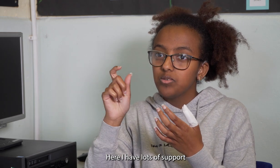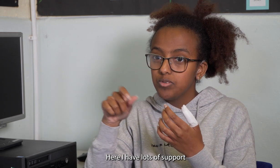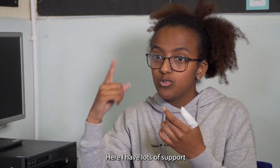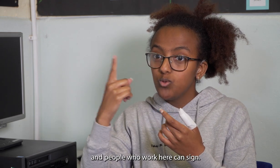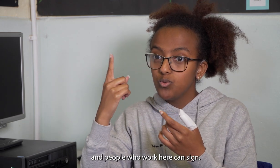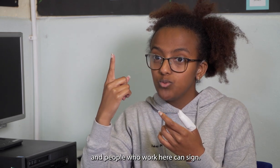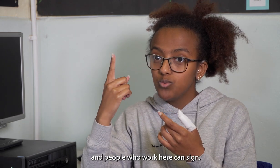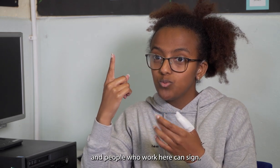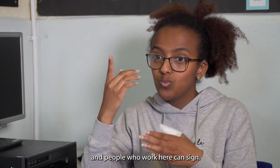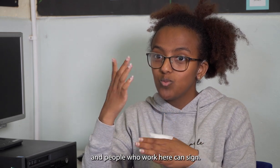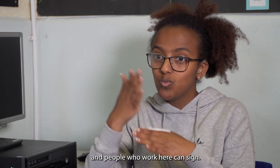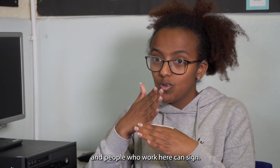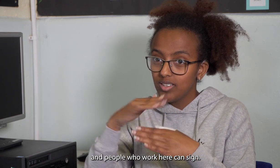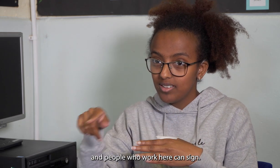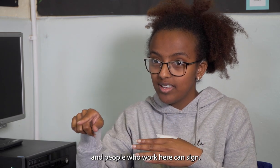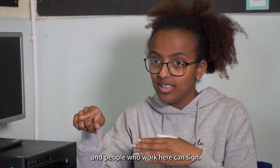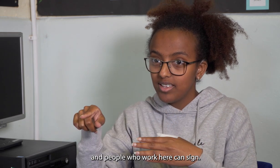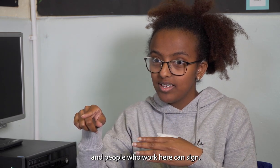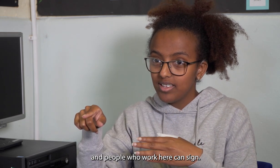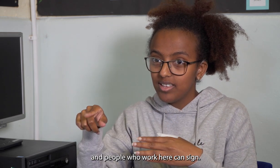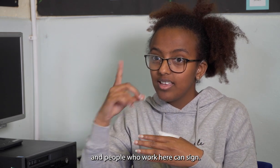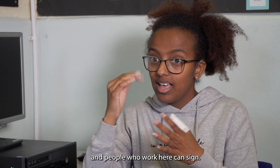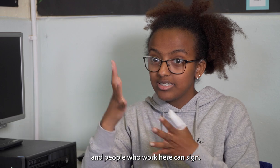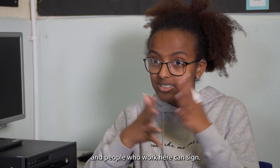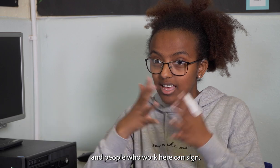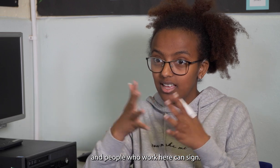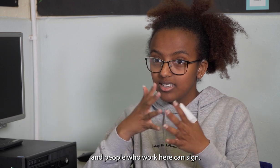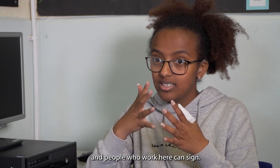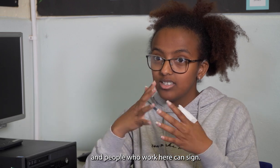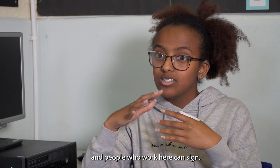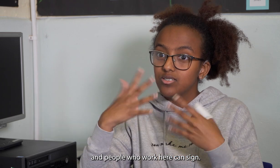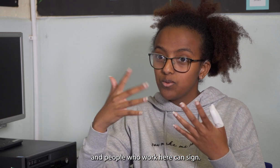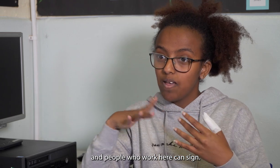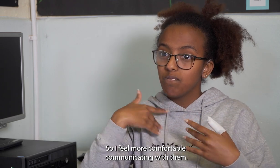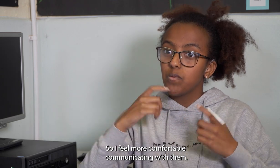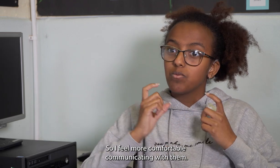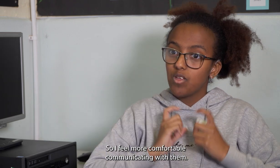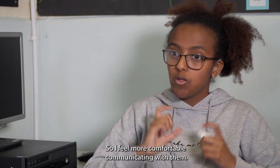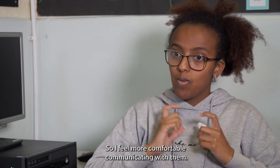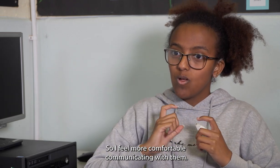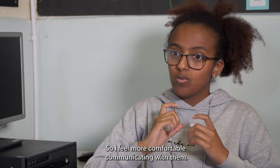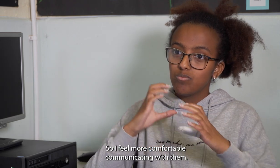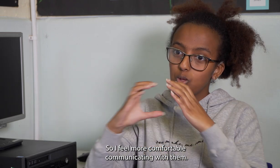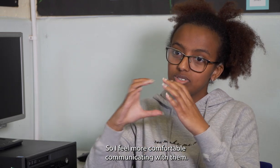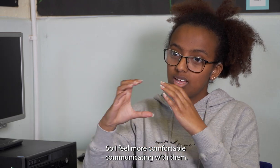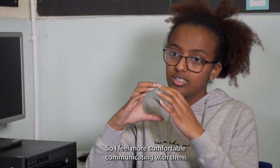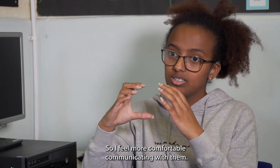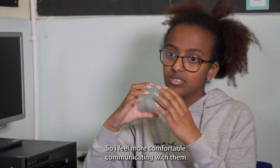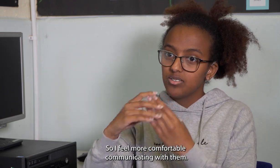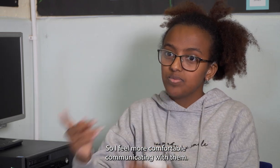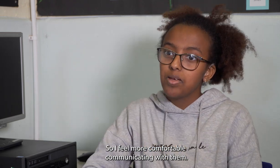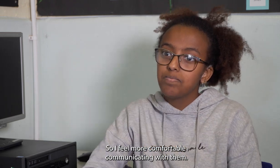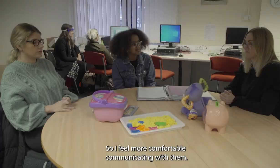and people who work here can sign. So, I feel more comfortable